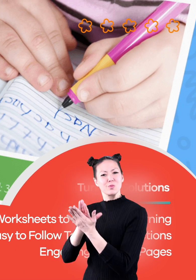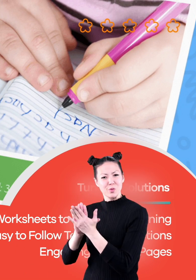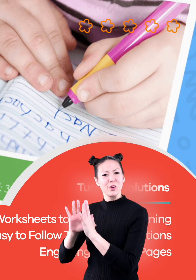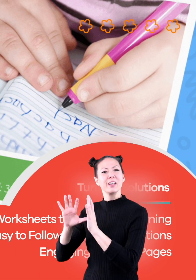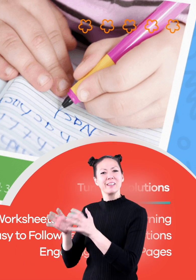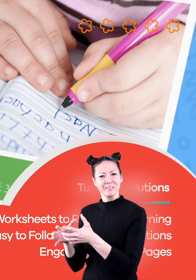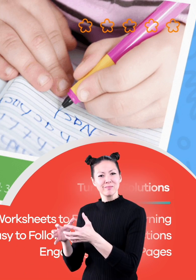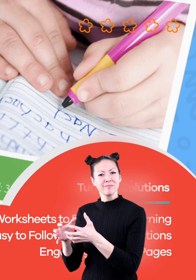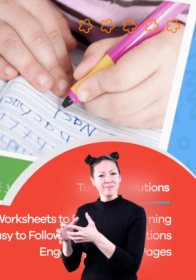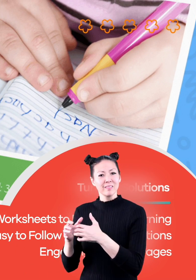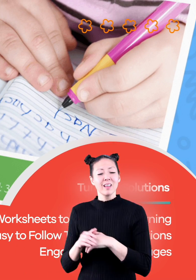homeschoolers.